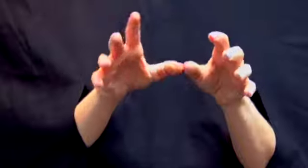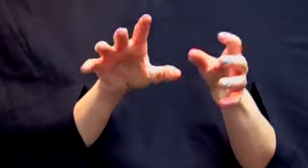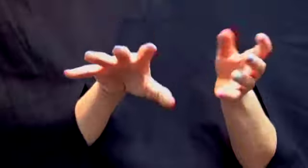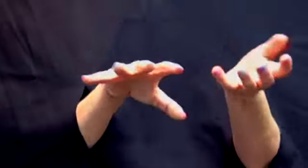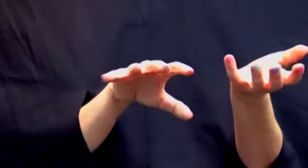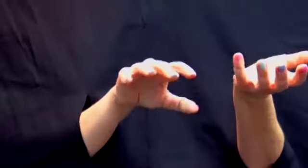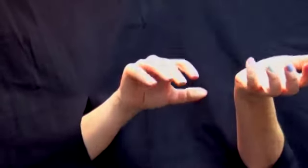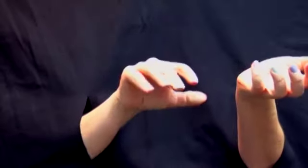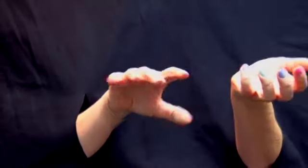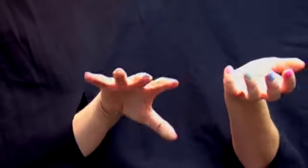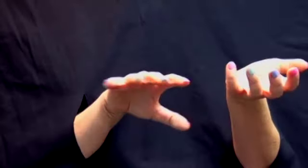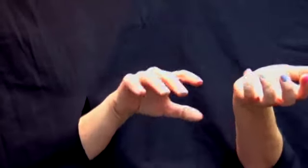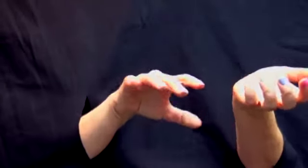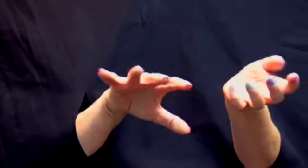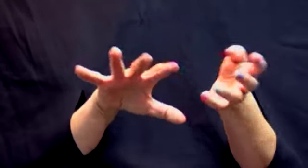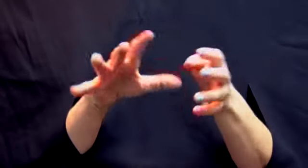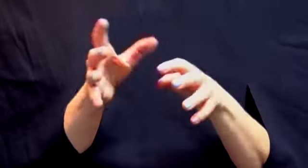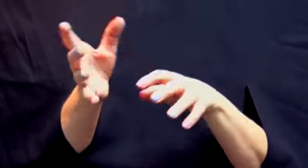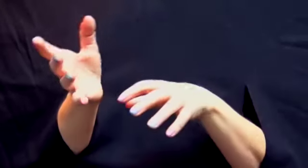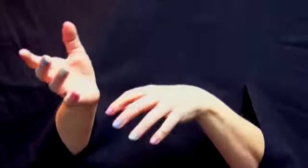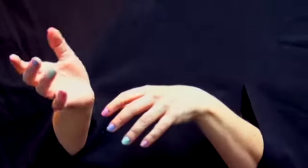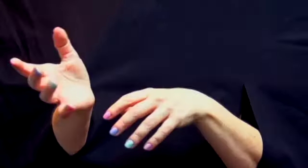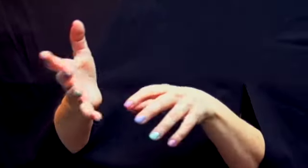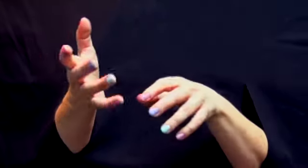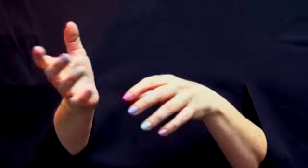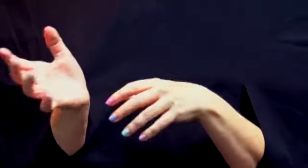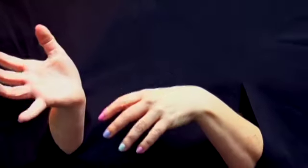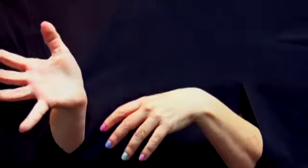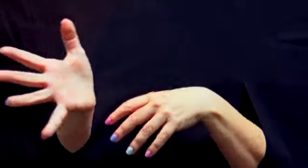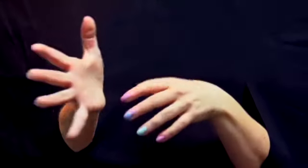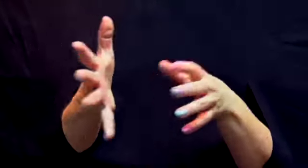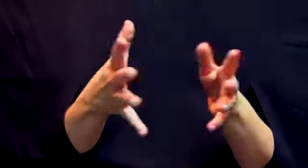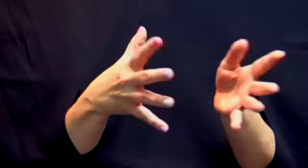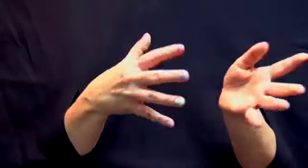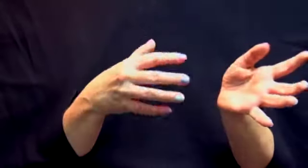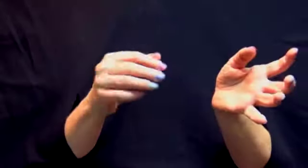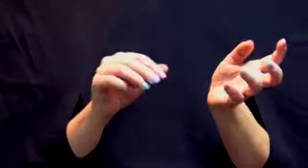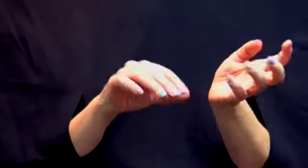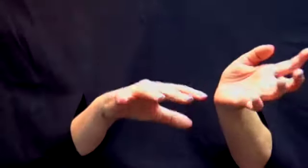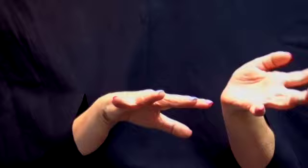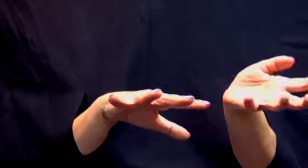your touch. And that's really the basics of how my hands work.